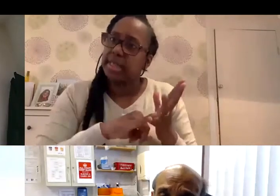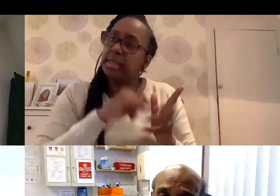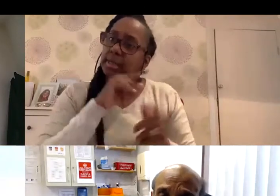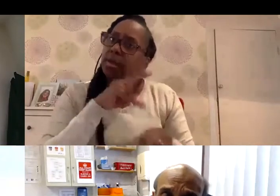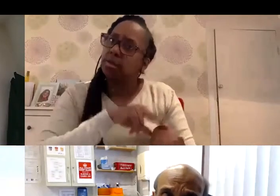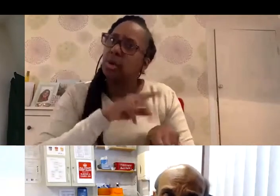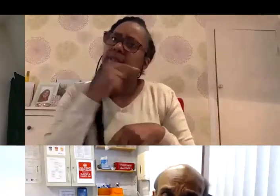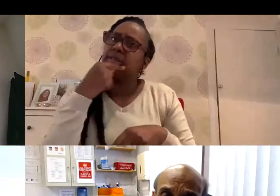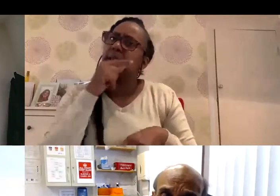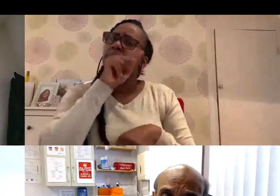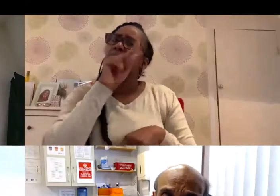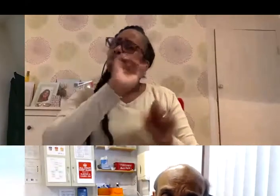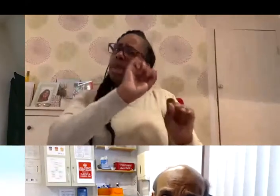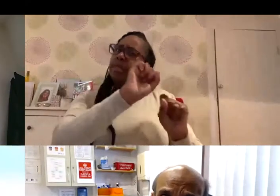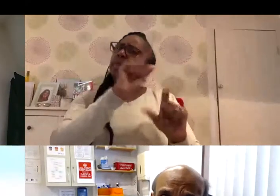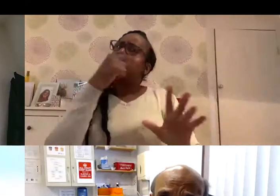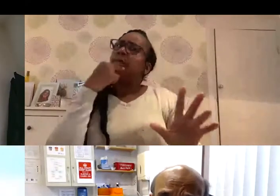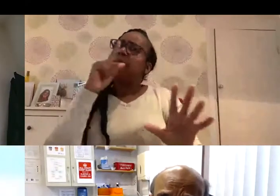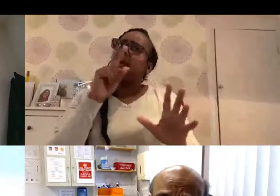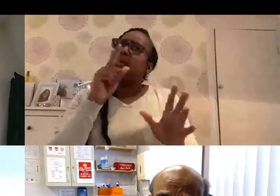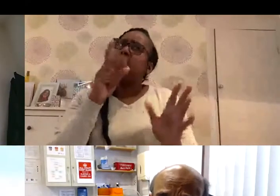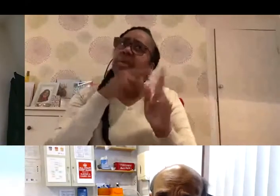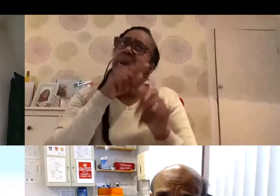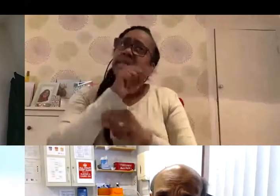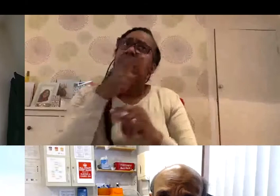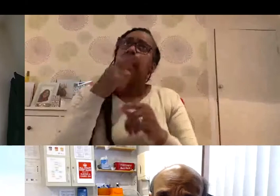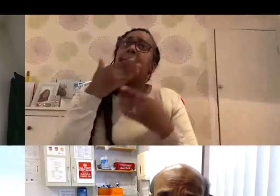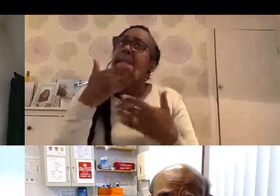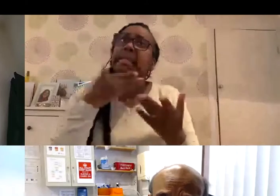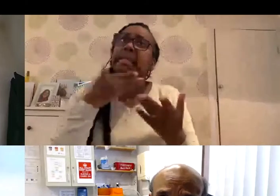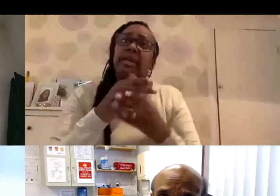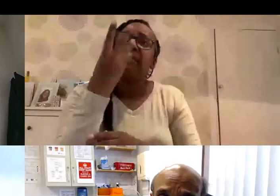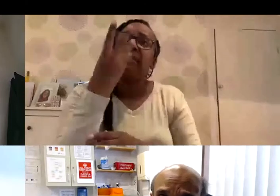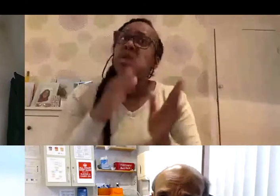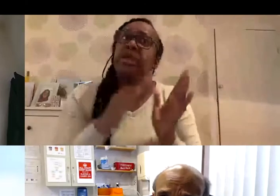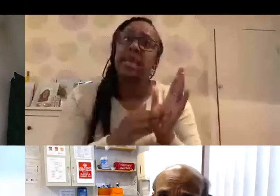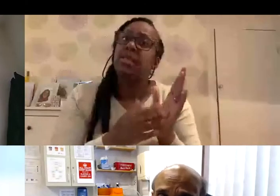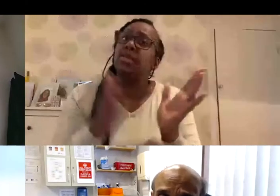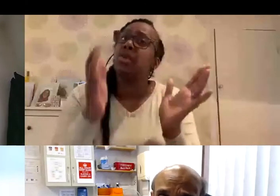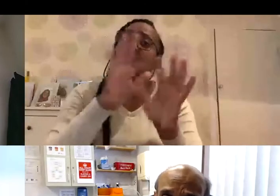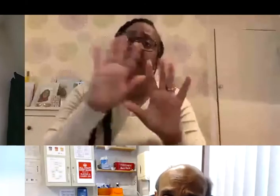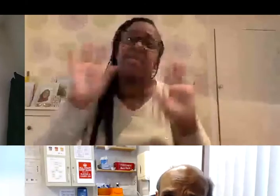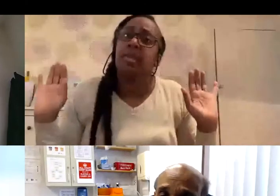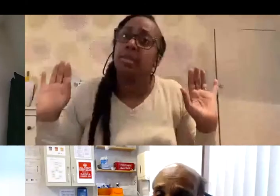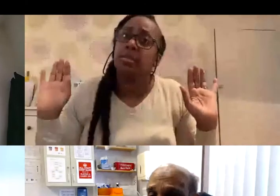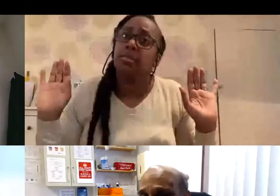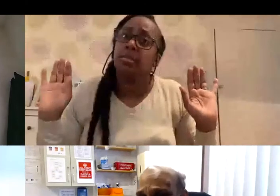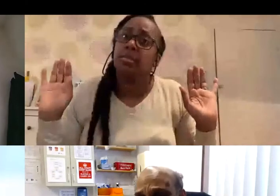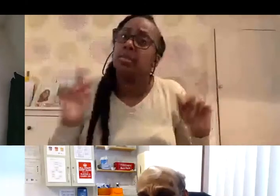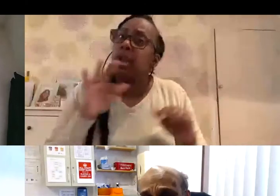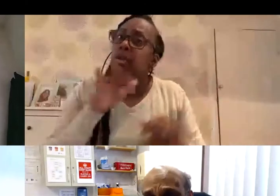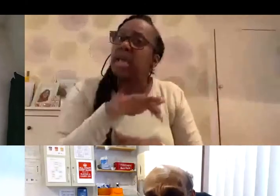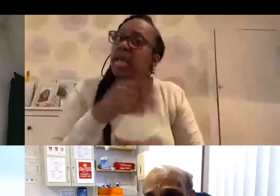at the vaccine site, I said, can you give me 40 minutes to get there? That's the only thing I asked them. No other questions. I was there in 30